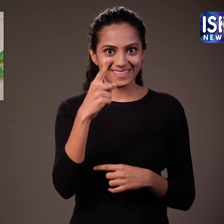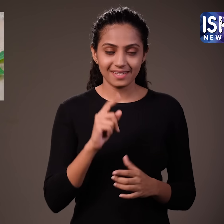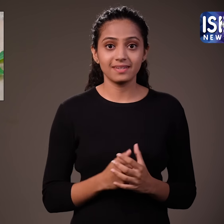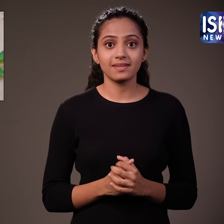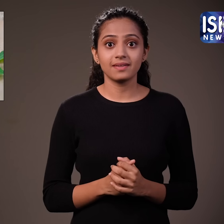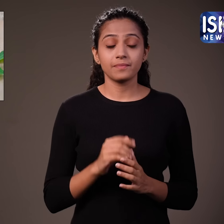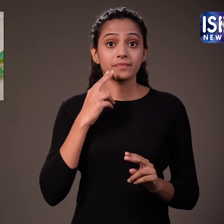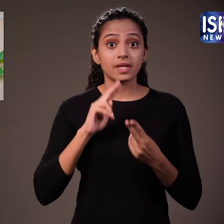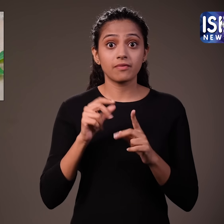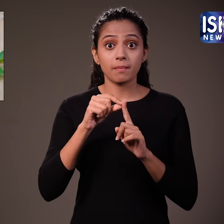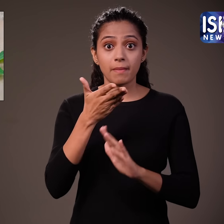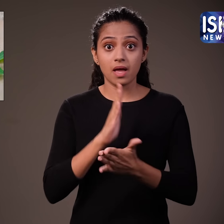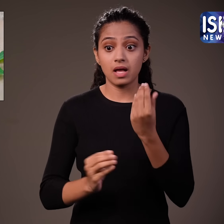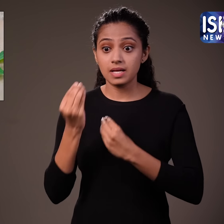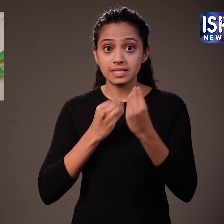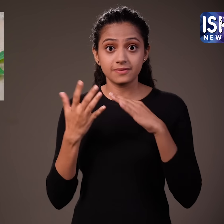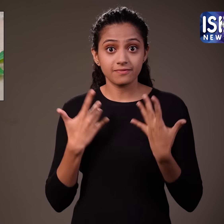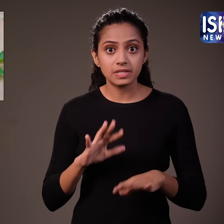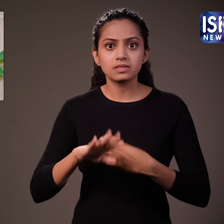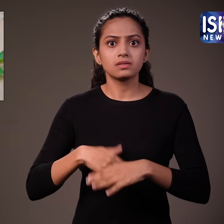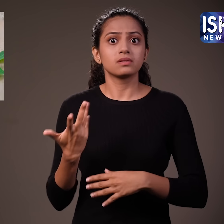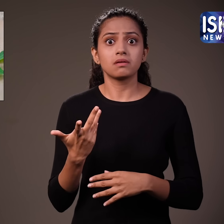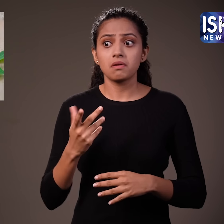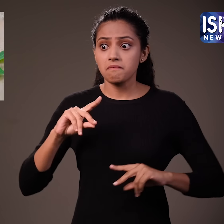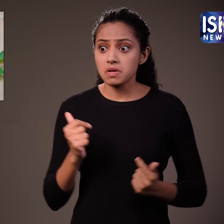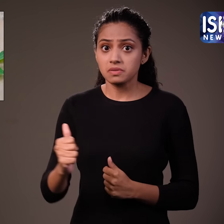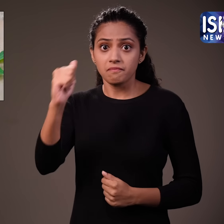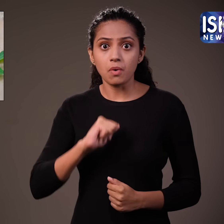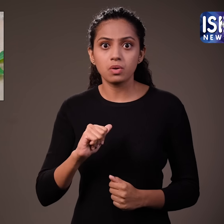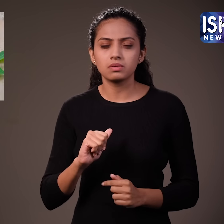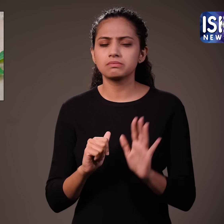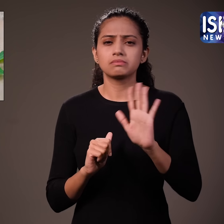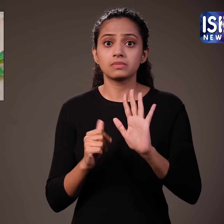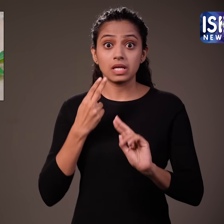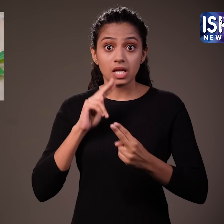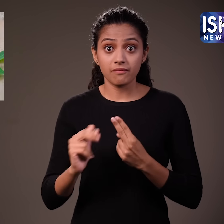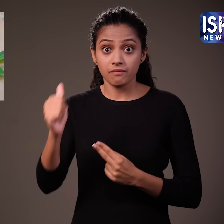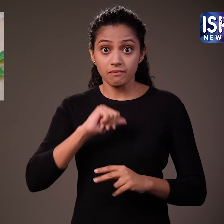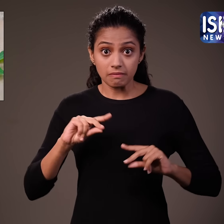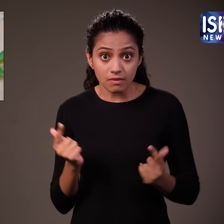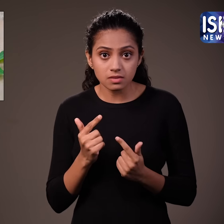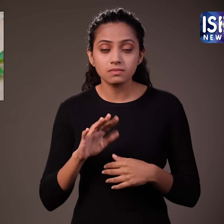However, if you immediately consume water after gorging on this orange goodness, it can cause diarrhea,